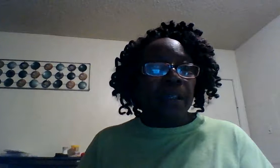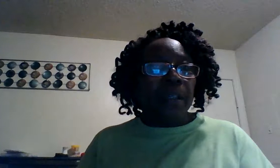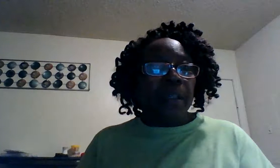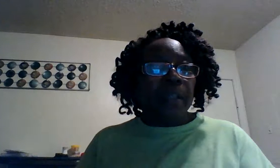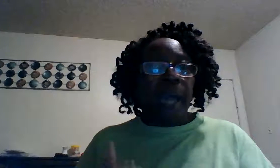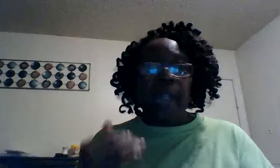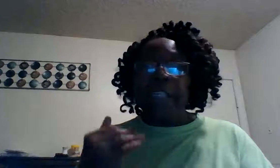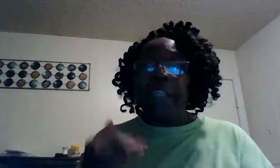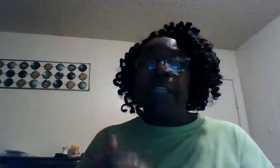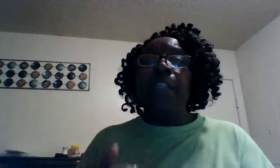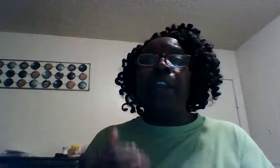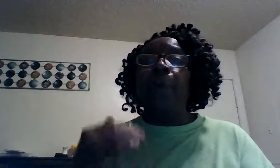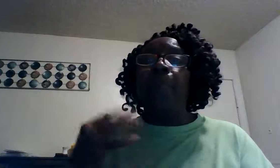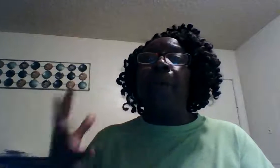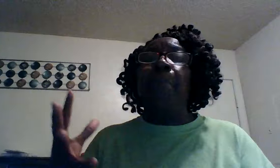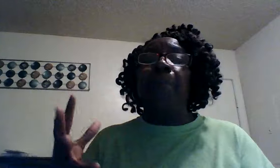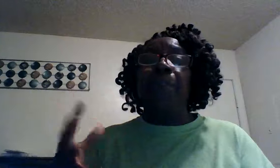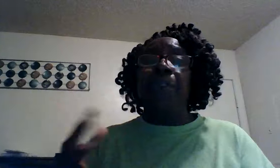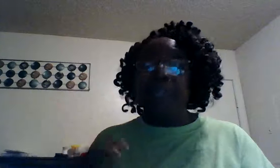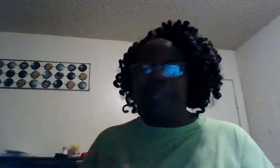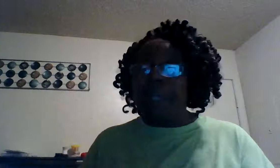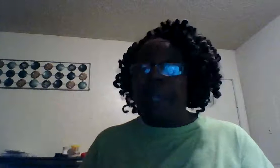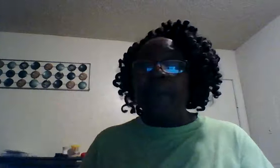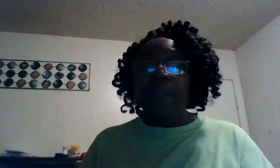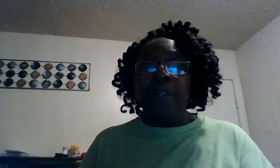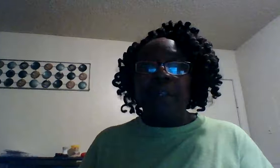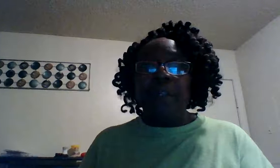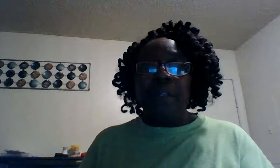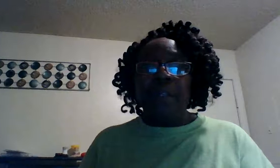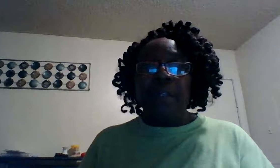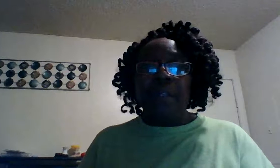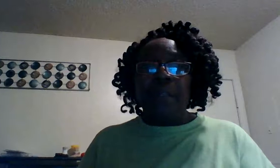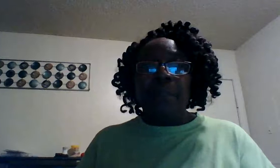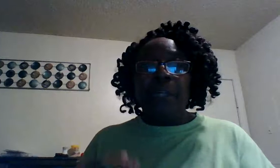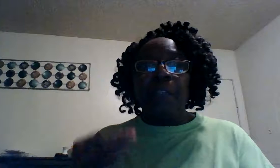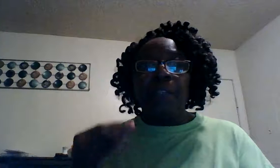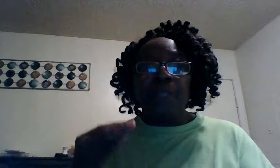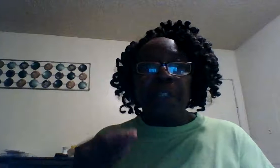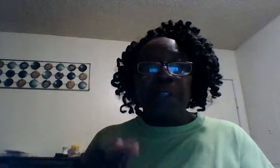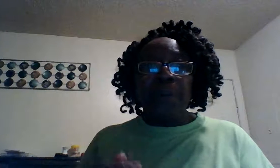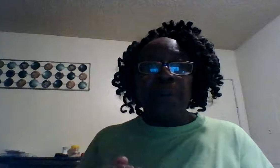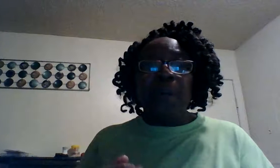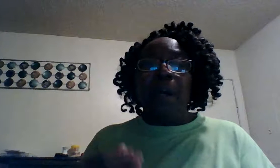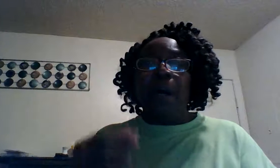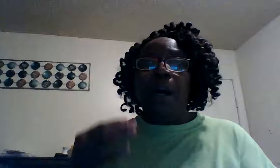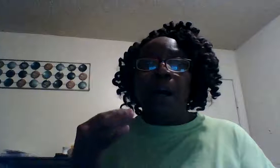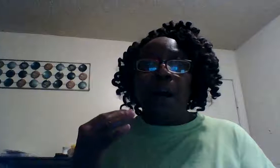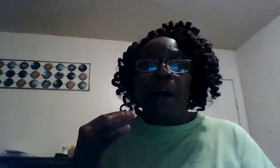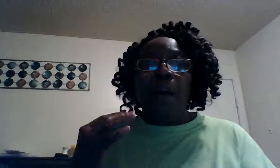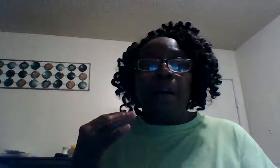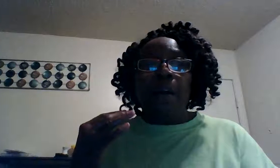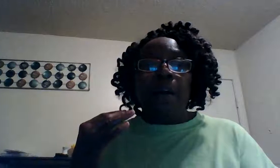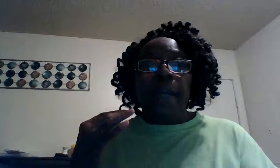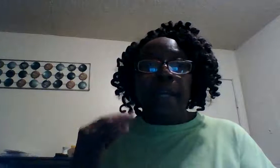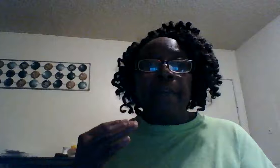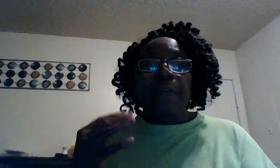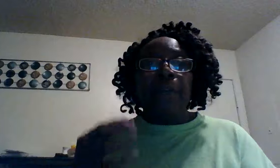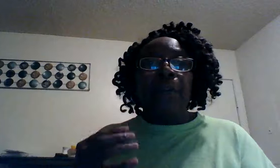not yielding your members to the devil because when you are influenced